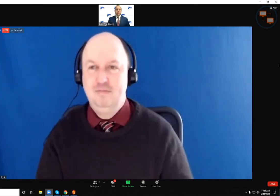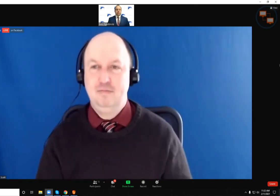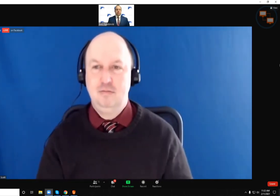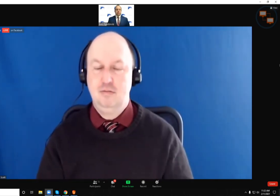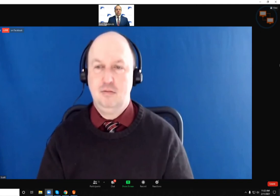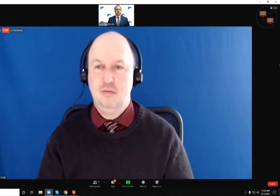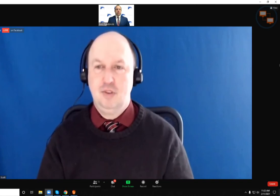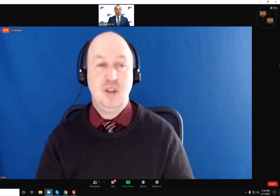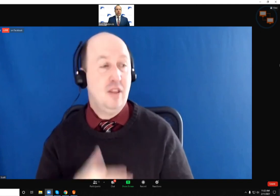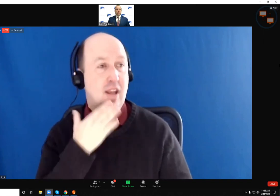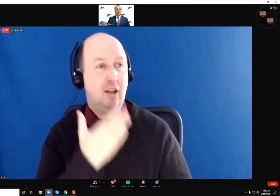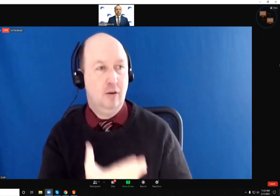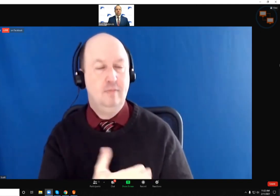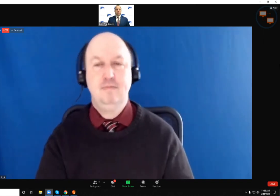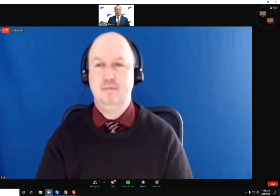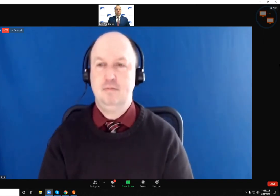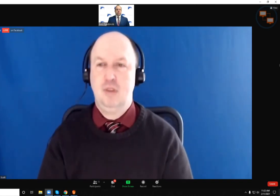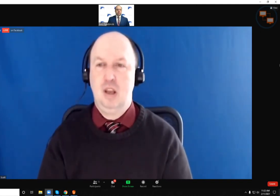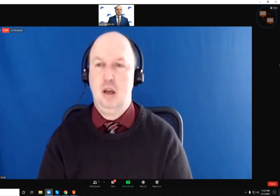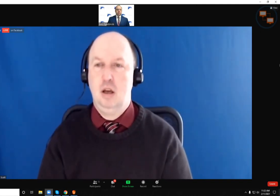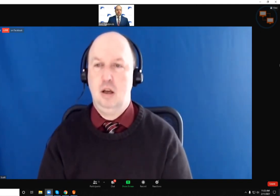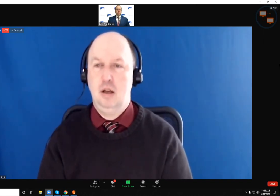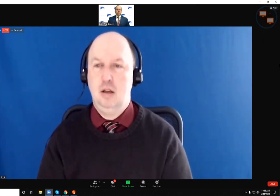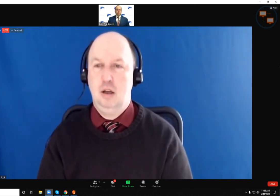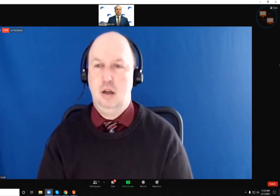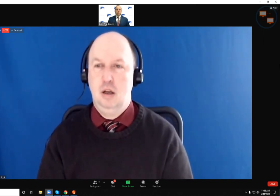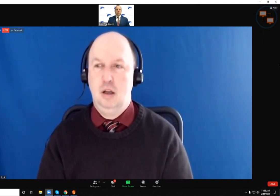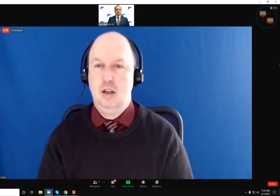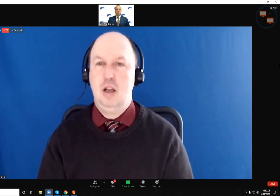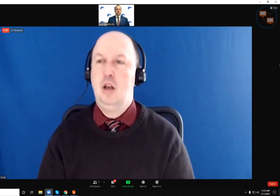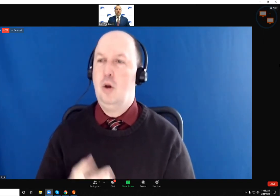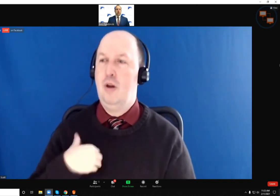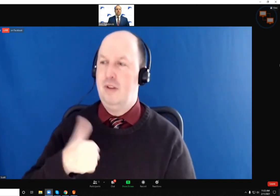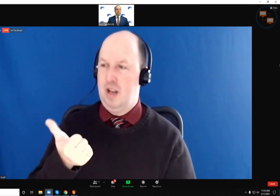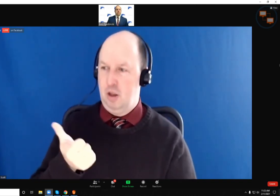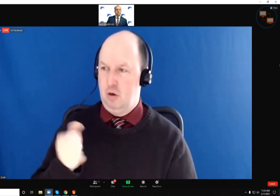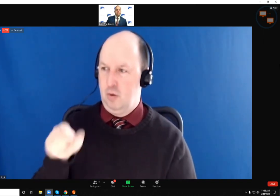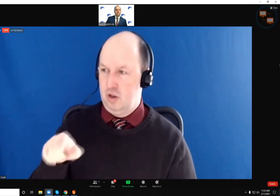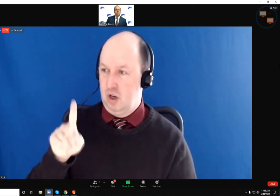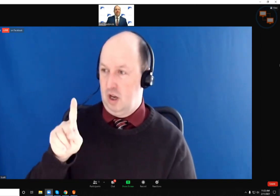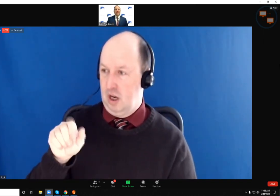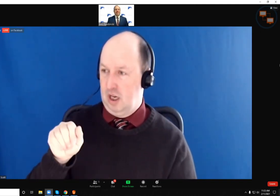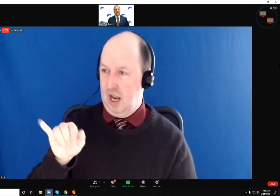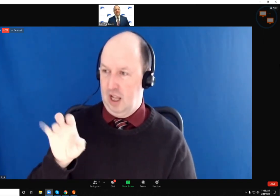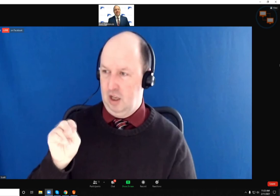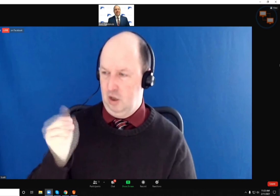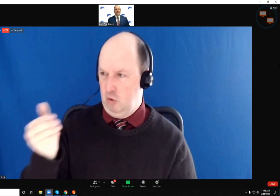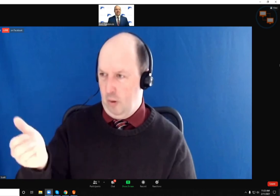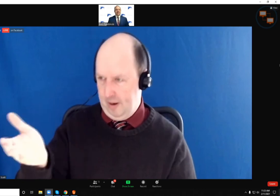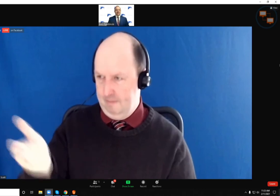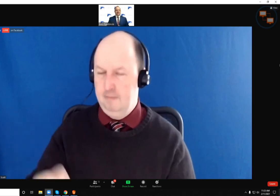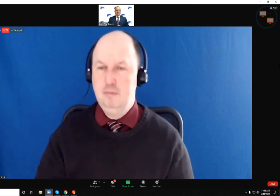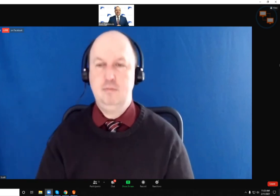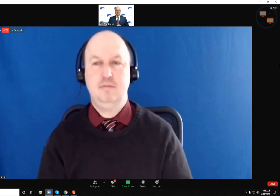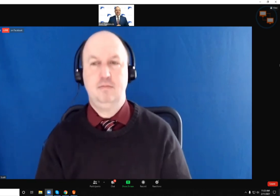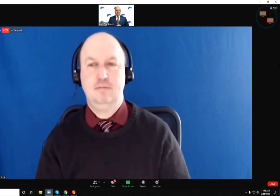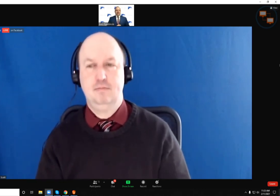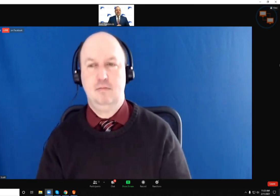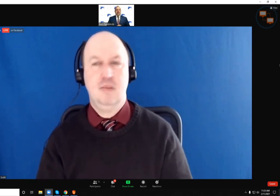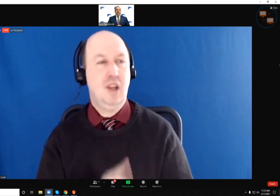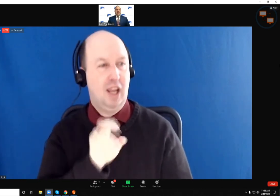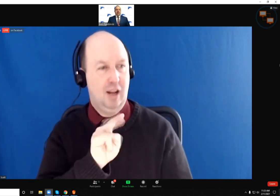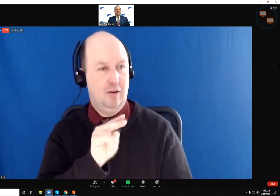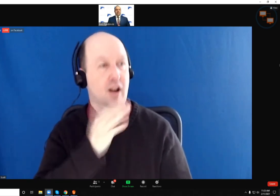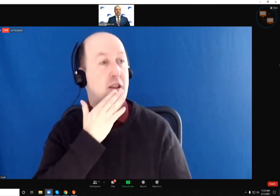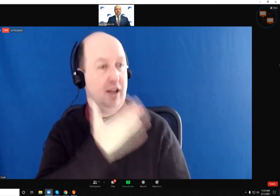Okay. Thank you. Sure. We have another question. Caitlin, you can go ahead and unmute yourself. Thanks.